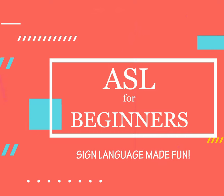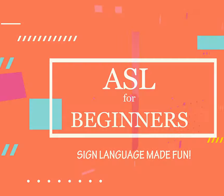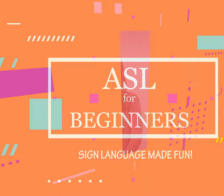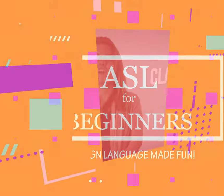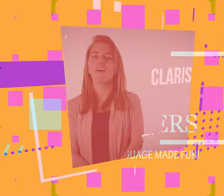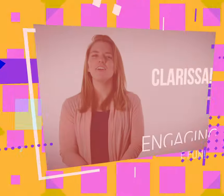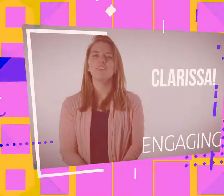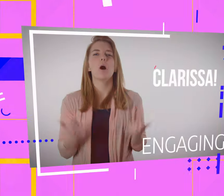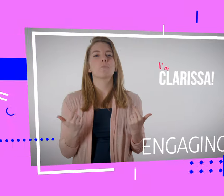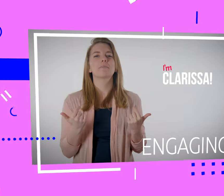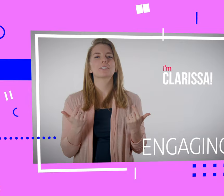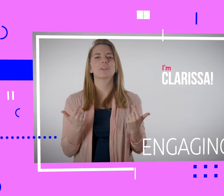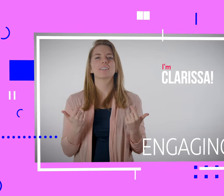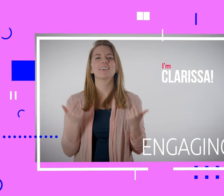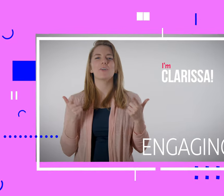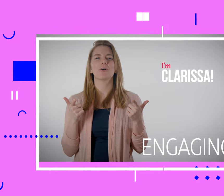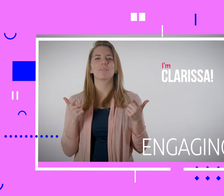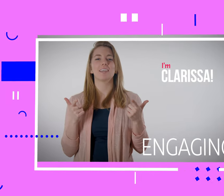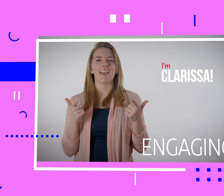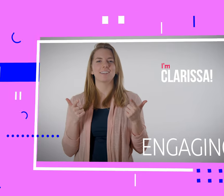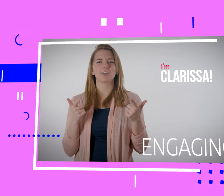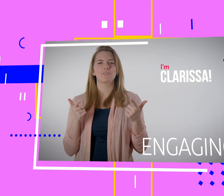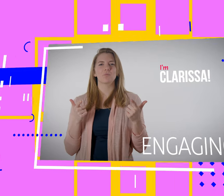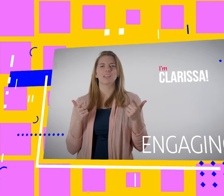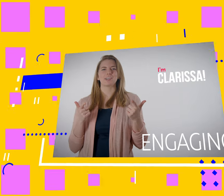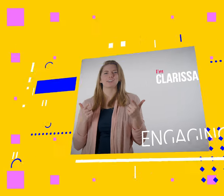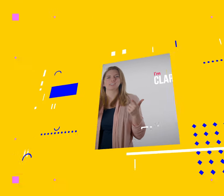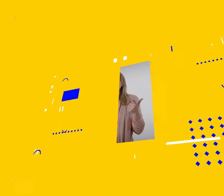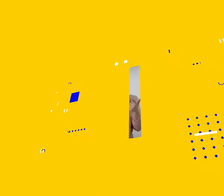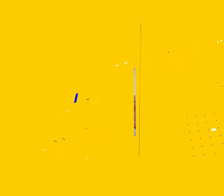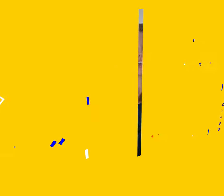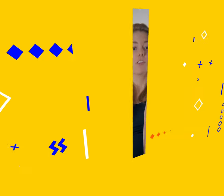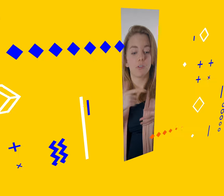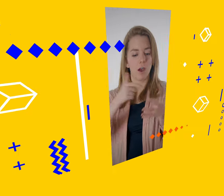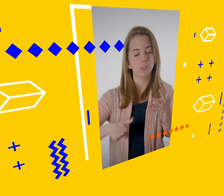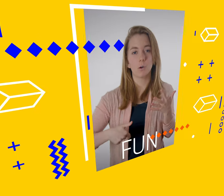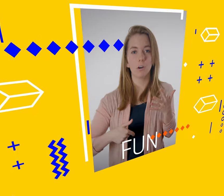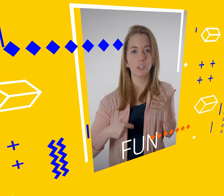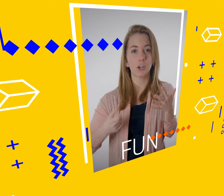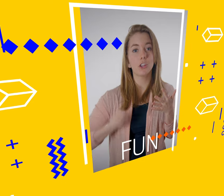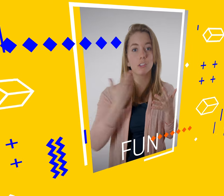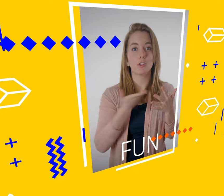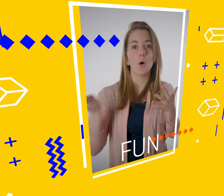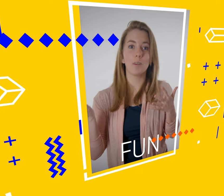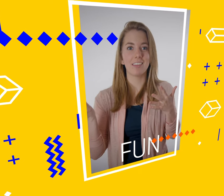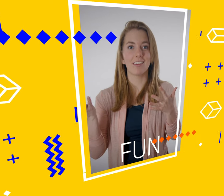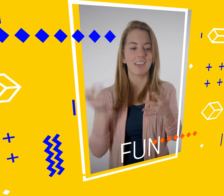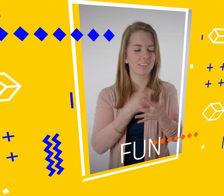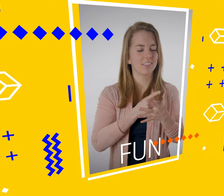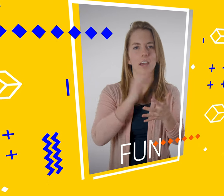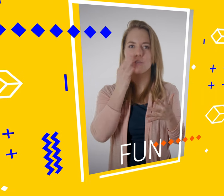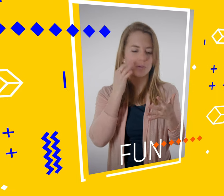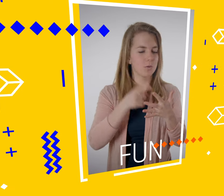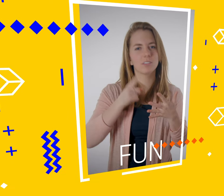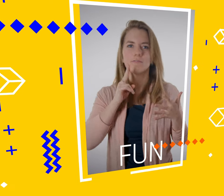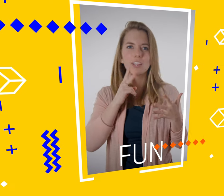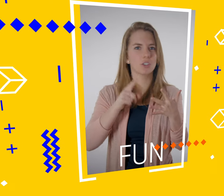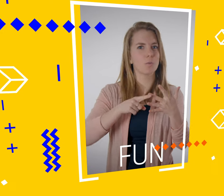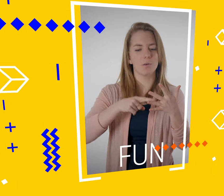Hey all, my name is Clarissa and welcome to ASL for Beginners. Throughout this course you're going to learn so many things like fruits, vegetables,